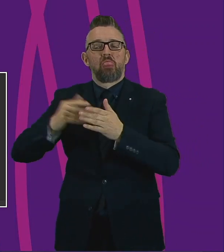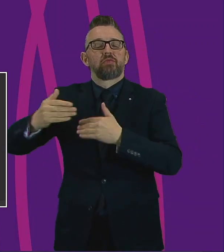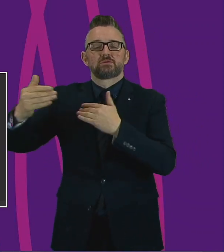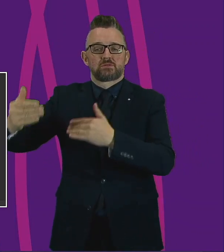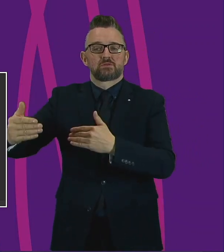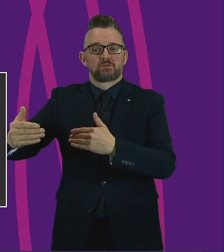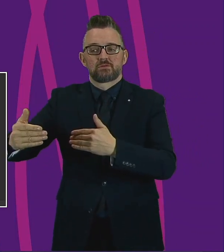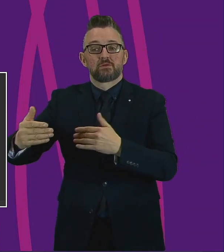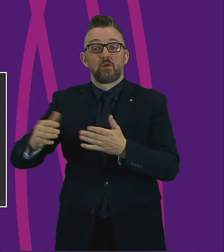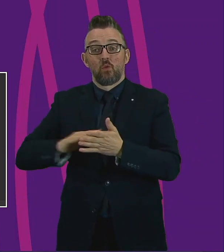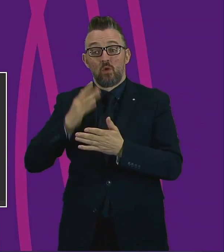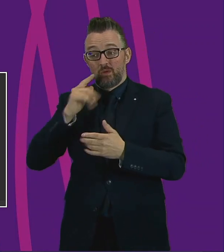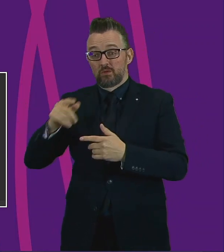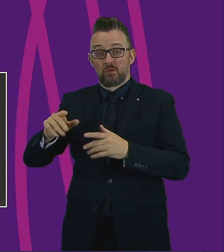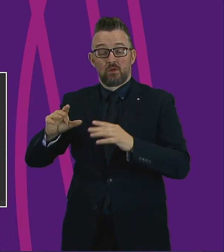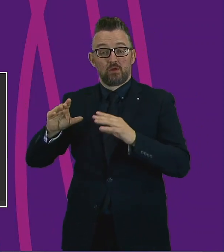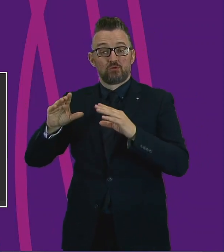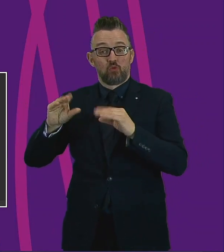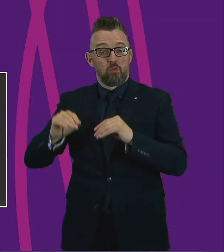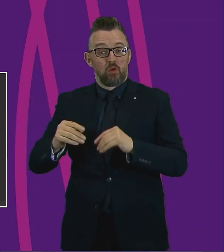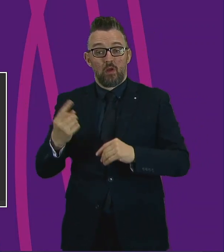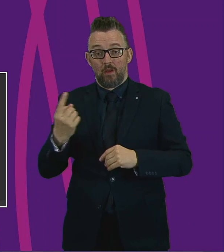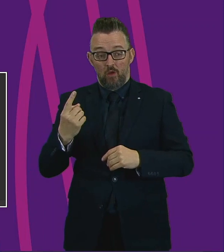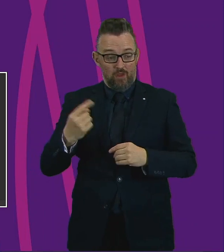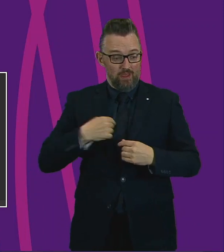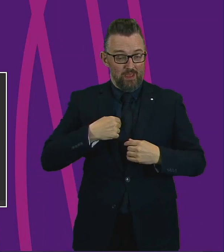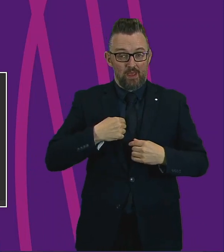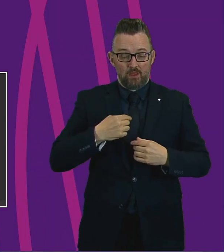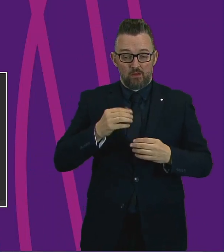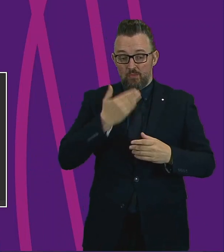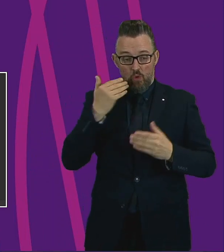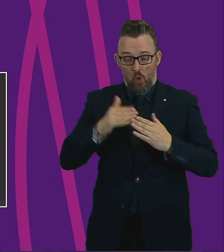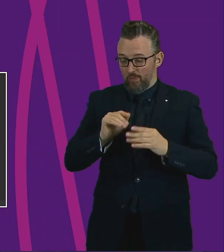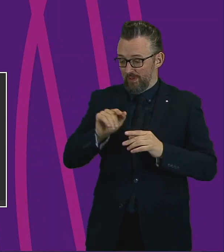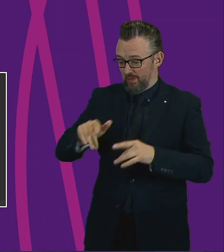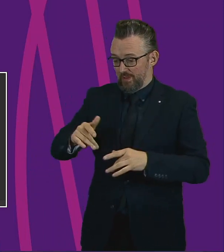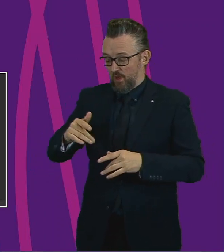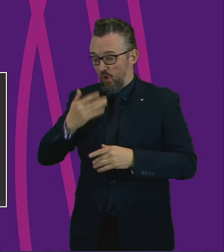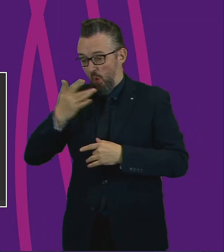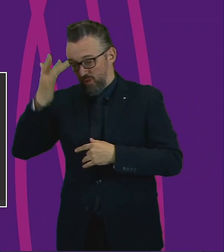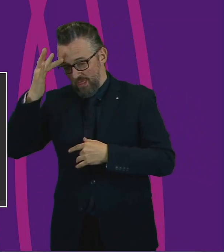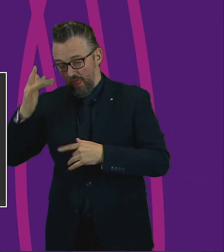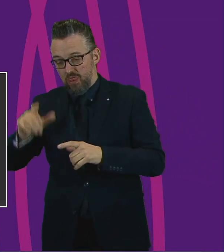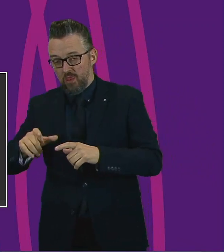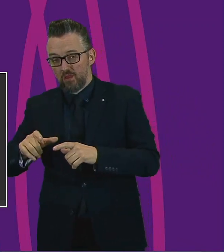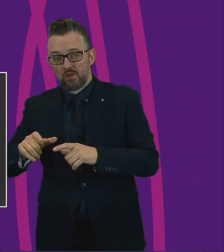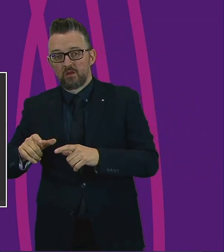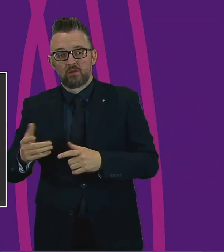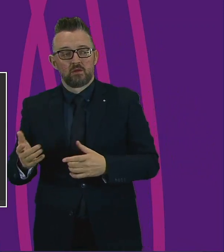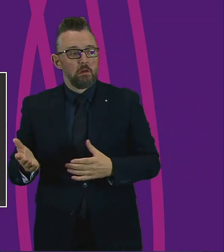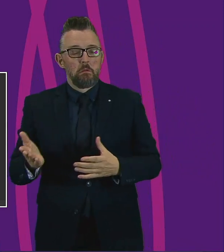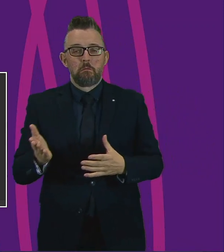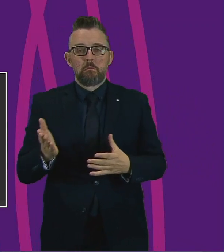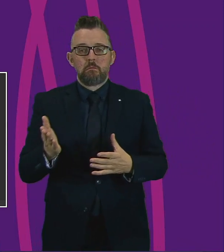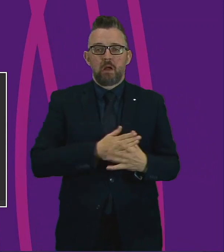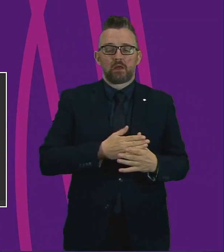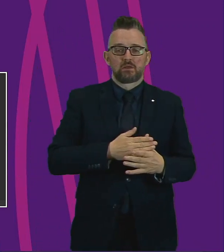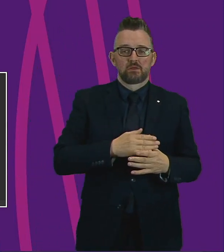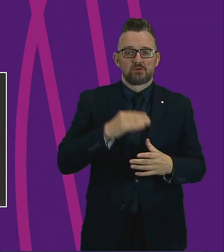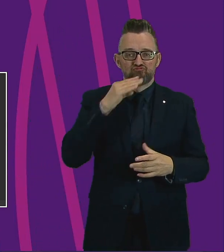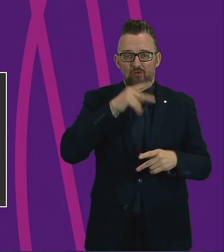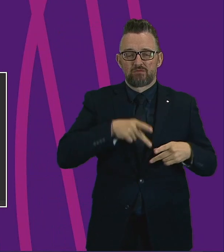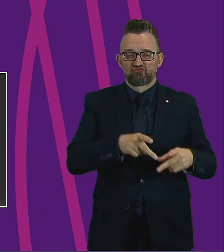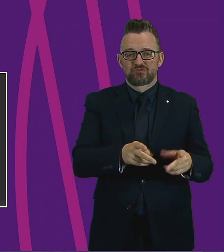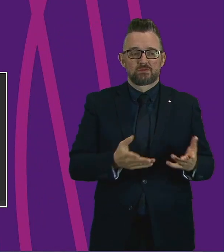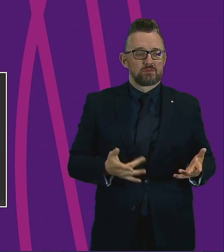The danger is that those individuals who have been helped in those hotels simply end back on the streets. What I would be